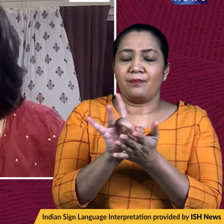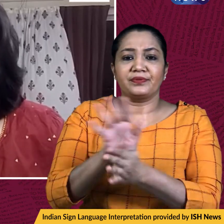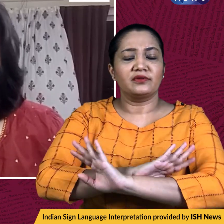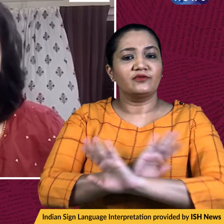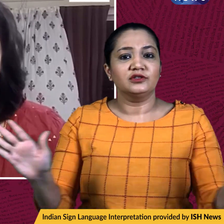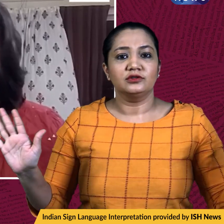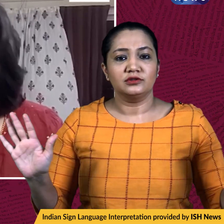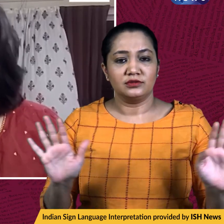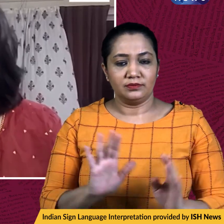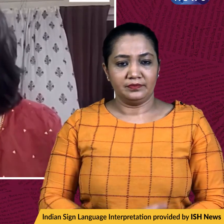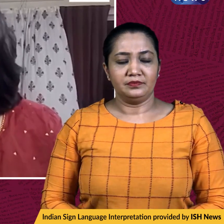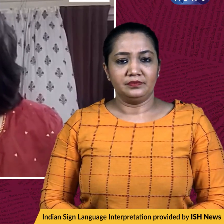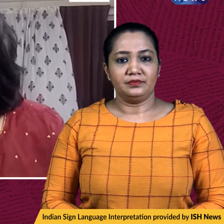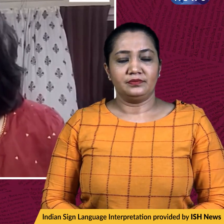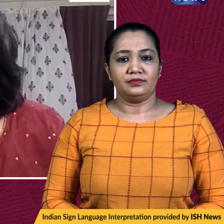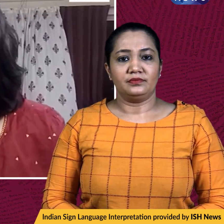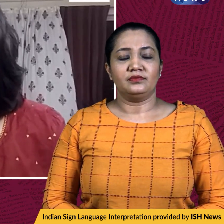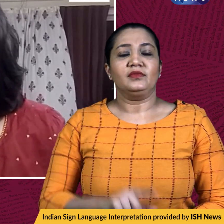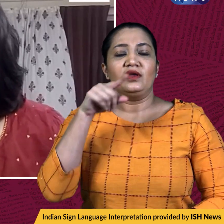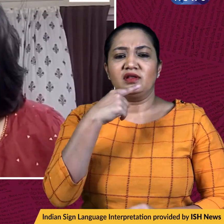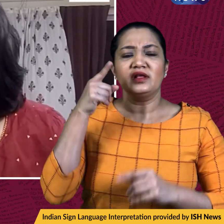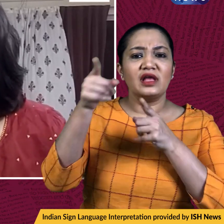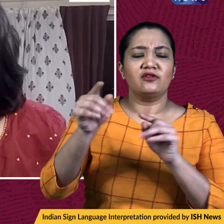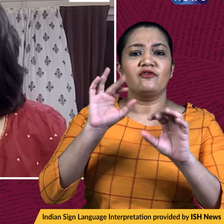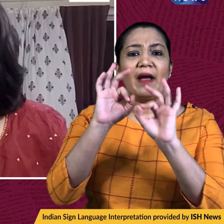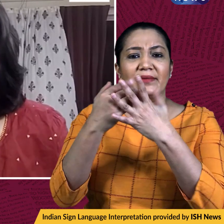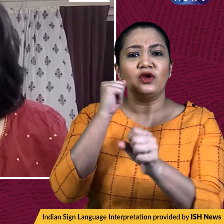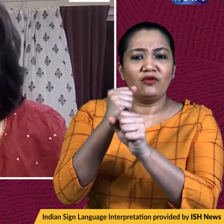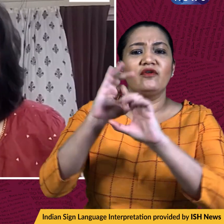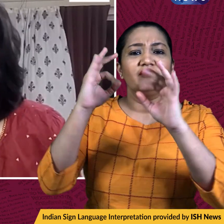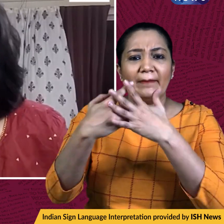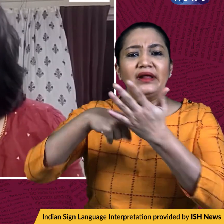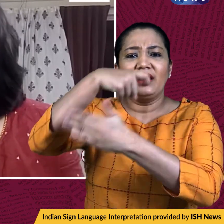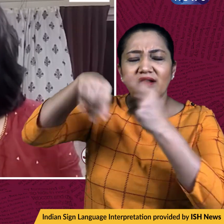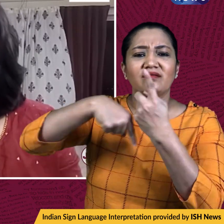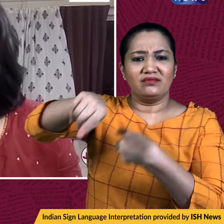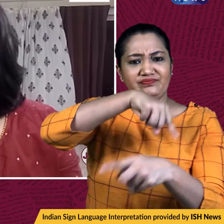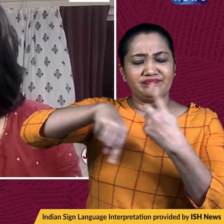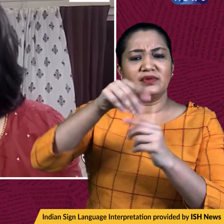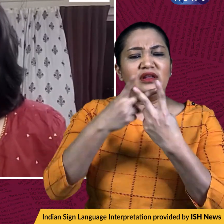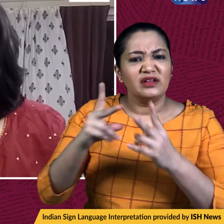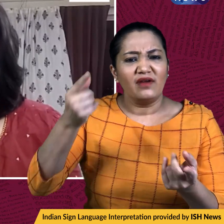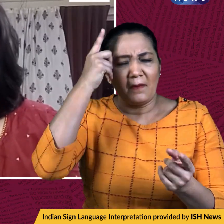company, end quote. Now, the fintech firm has accused Grover's family and relatives of engaging in extensive